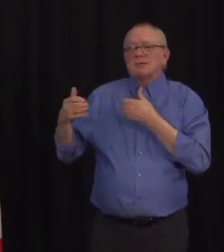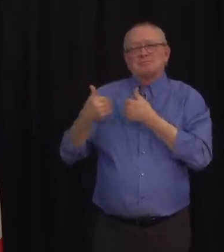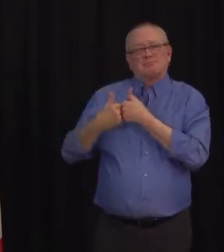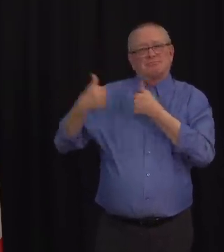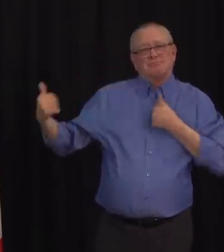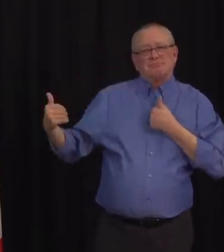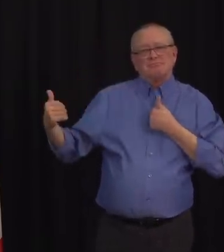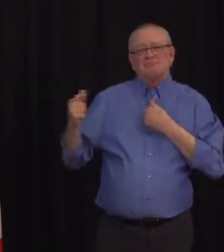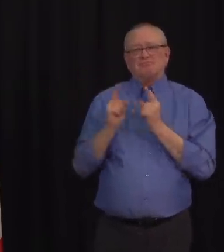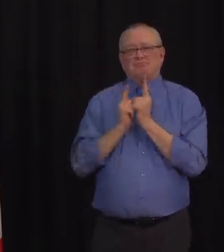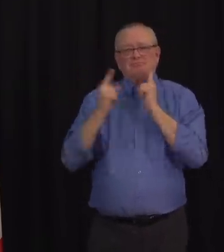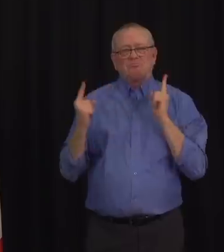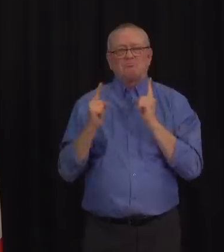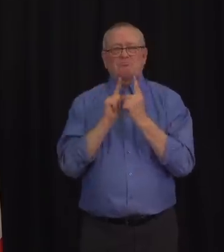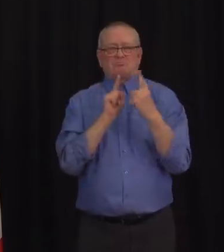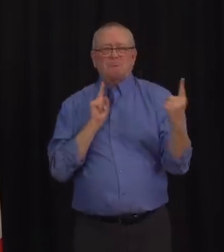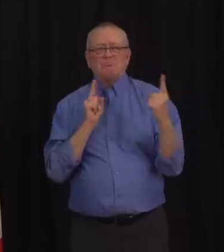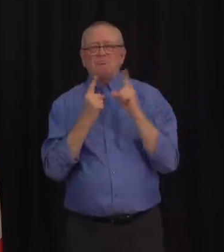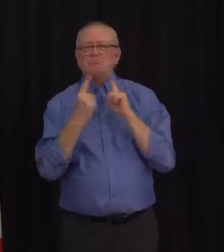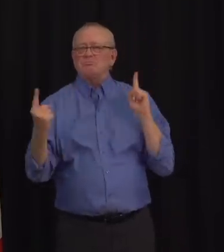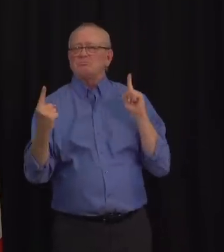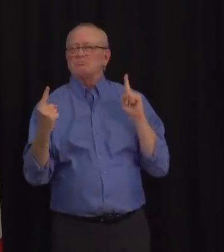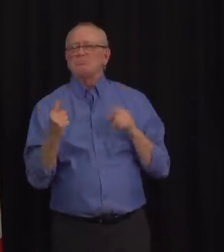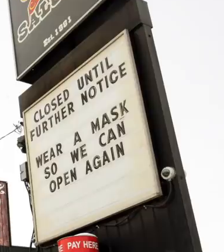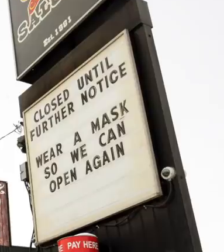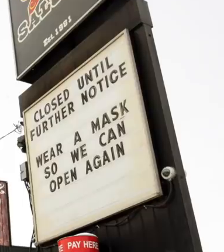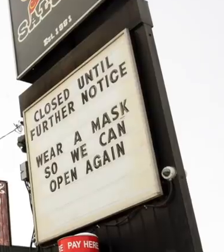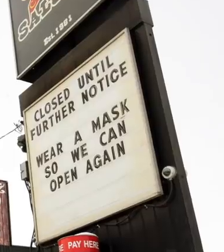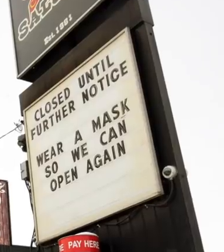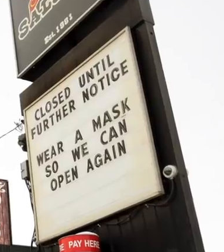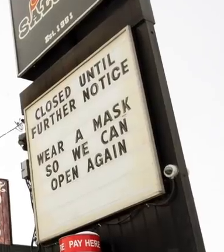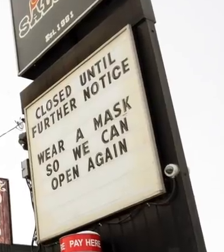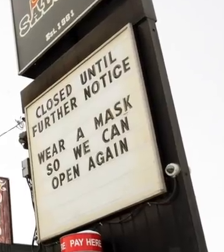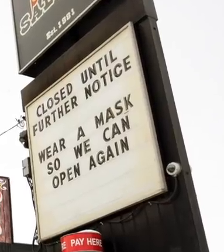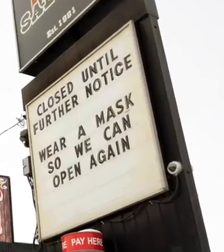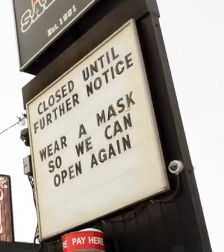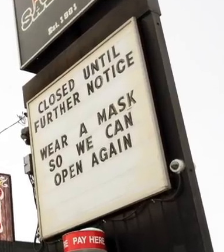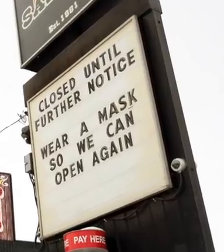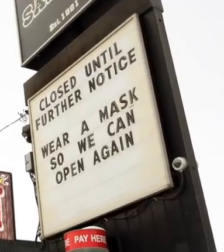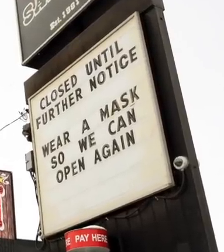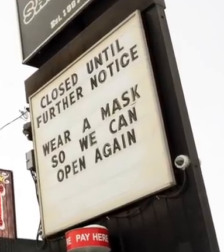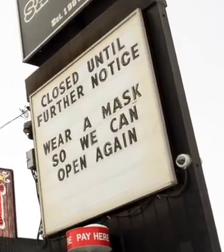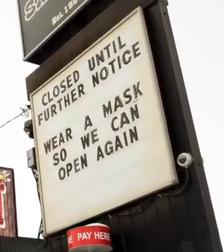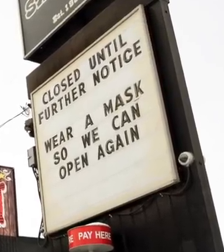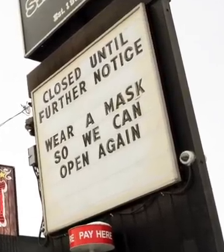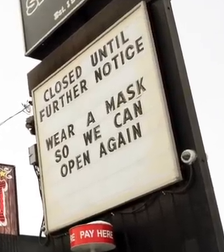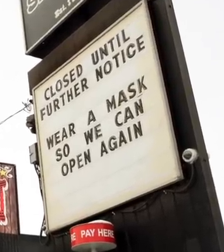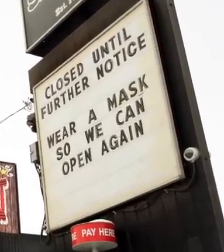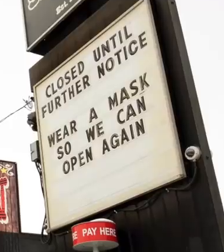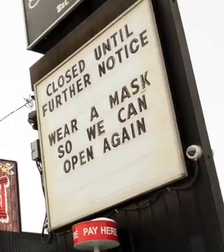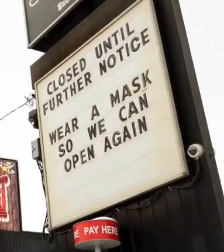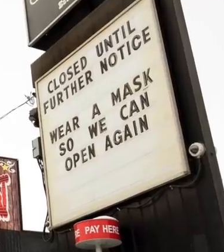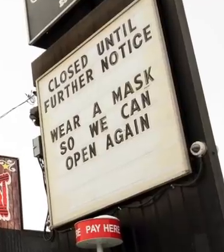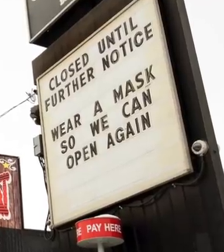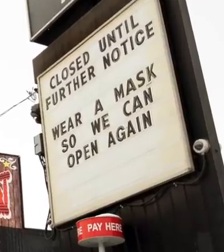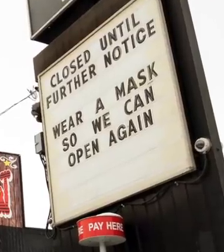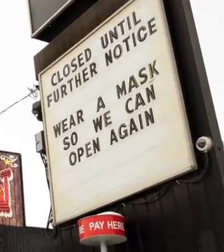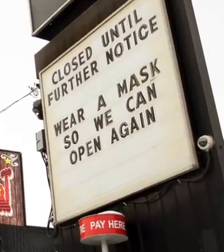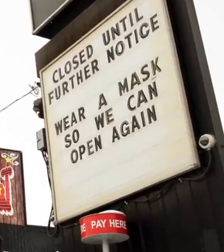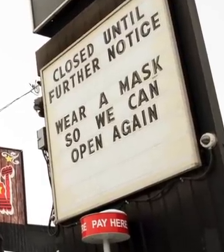follow all public health measures. Turning to businesses, a number of new measures will take effect this Friday.